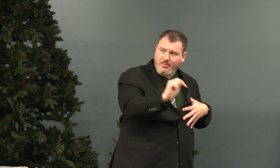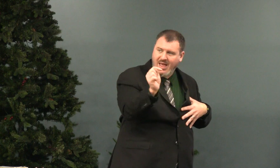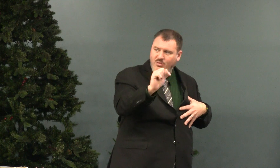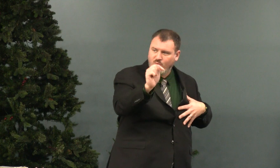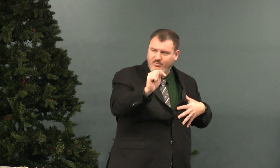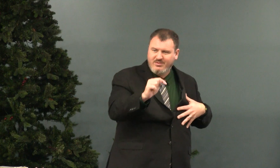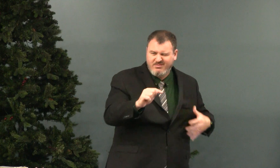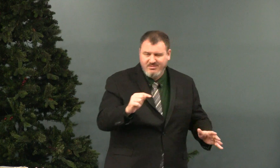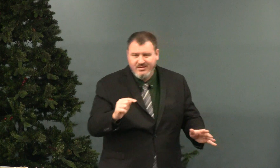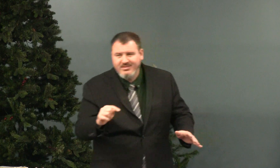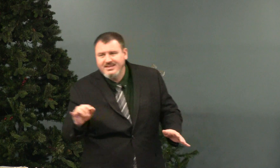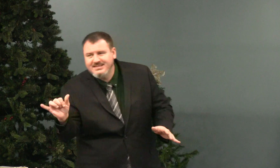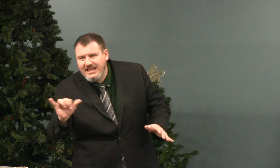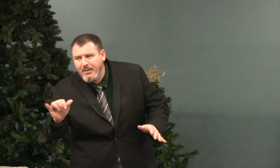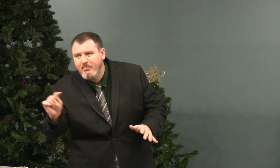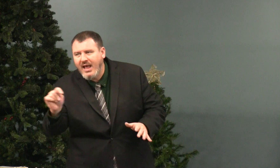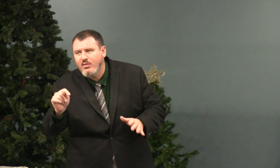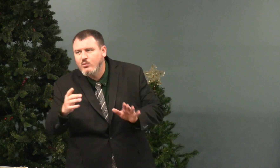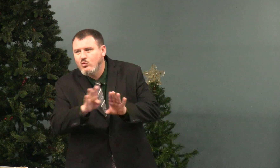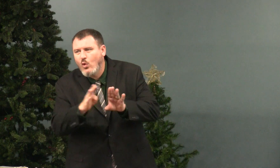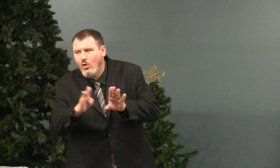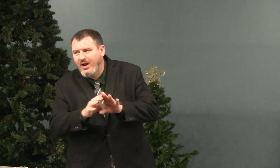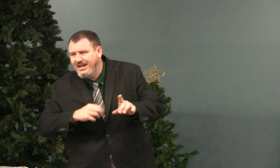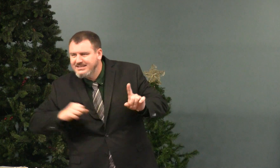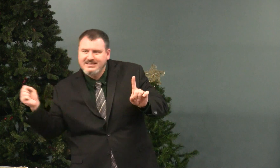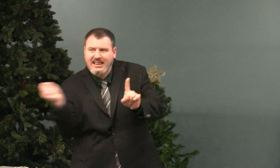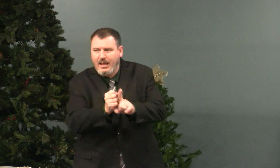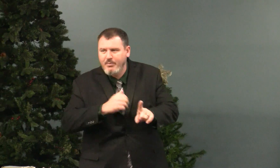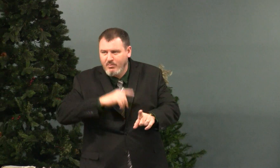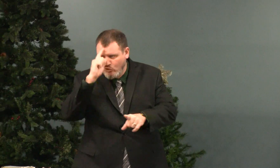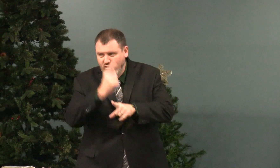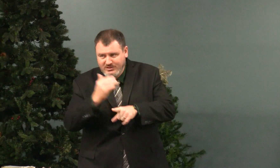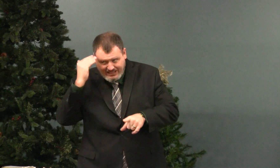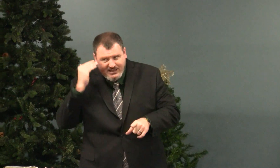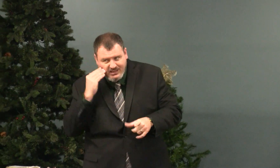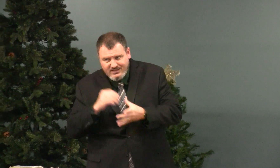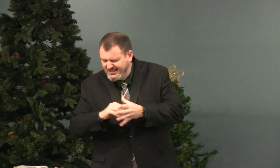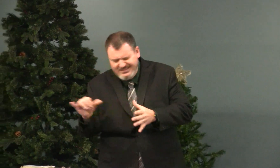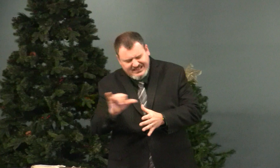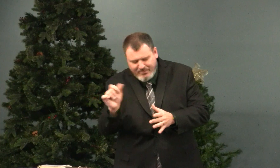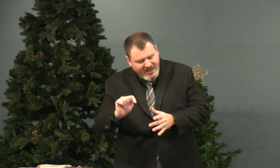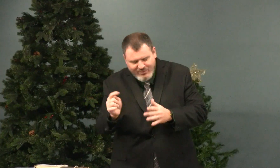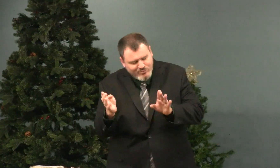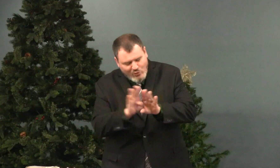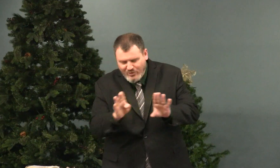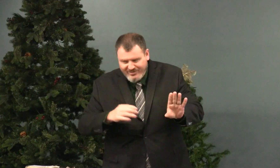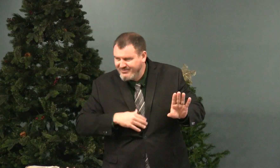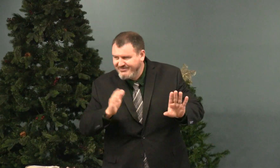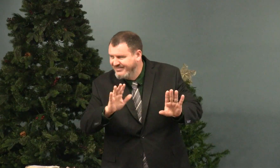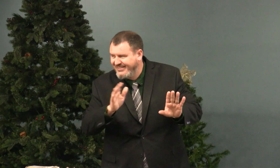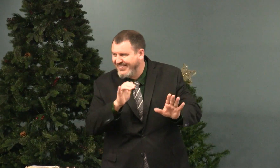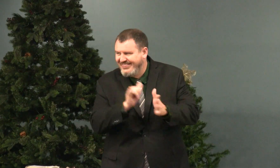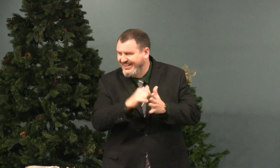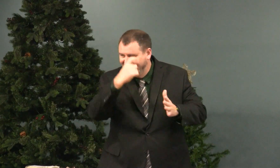So, we went to the bathroom. And it's like the... You know, it's not like they were going to go to the bathroom. And